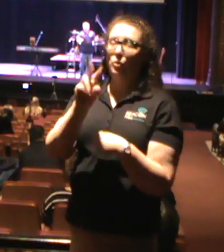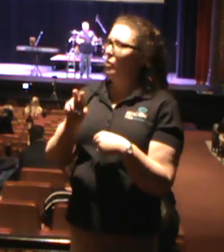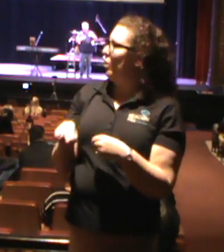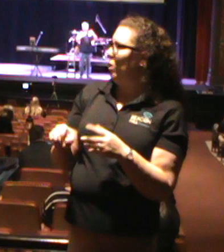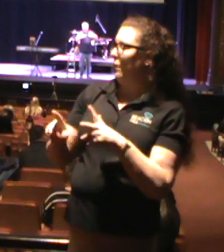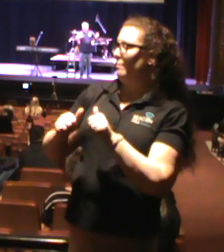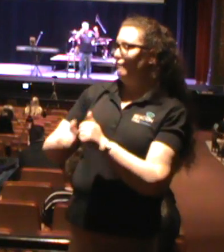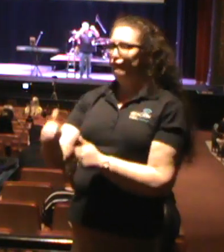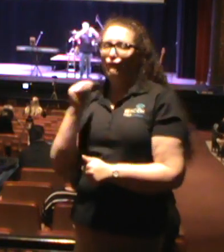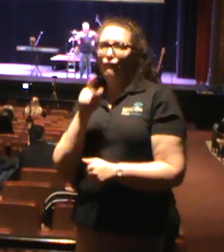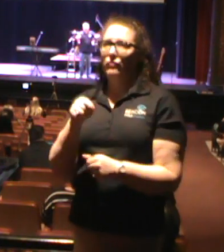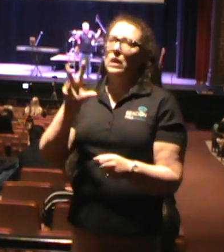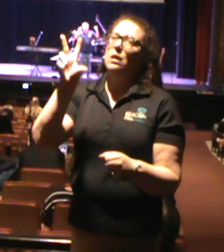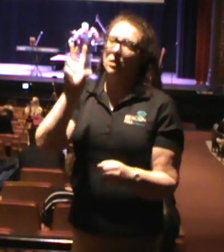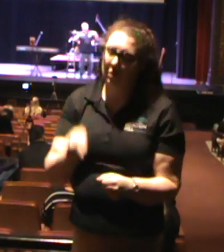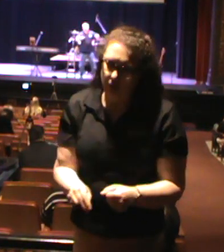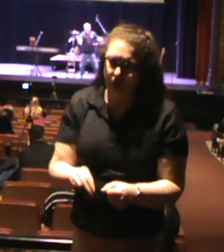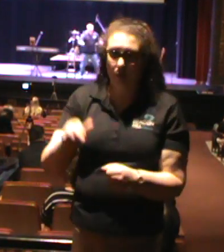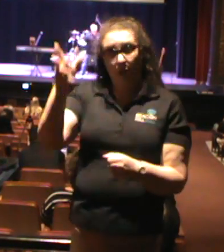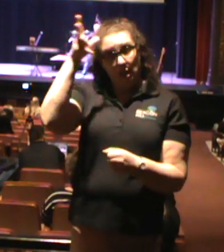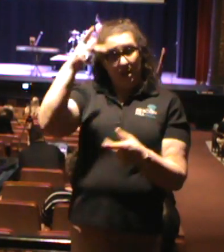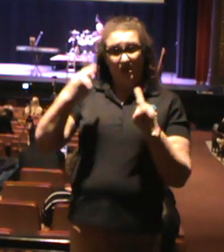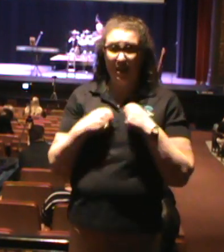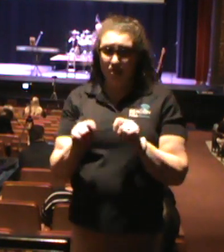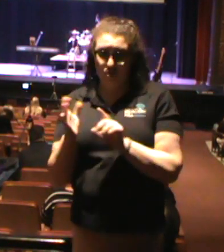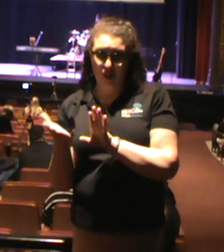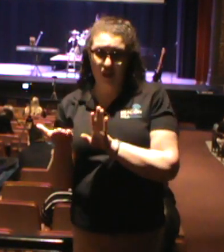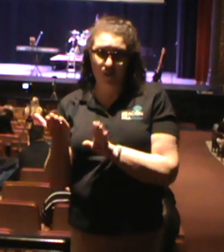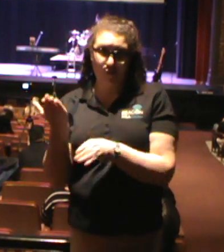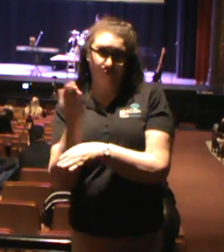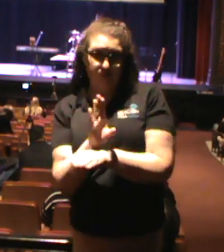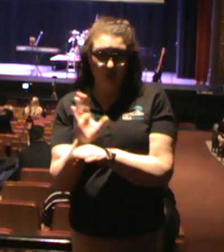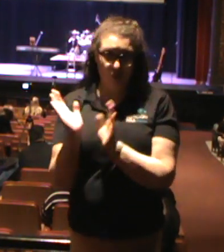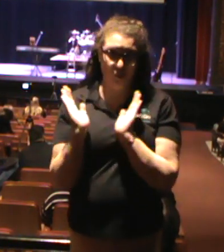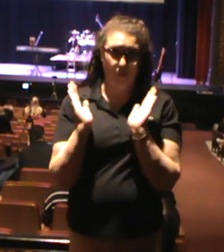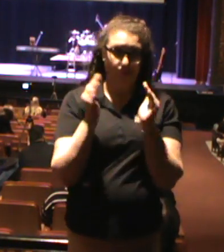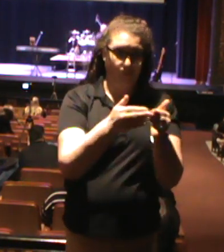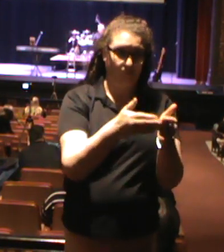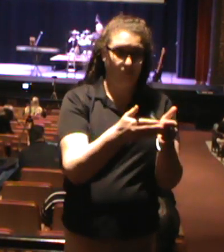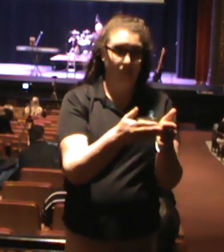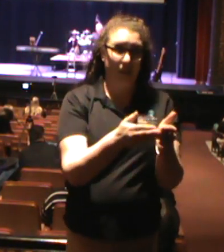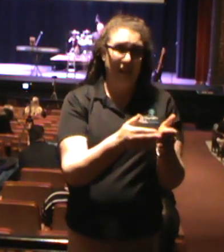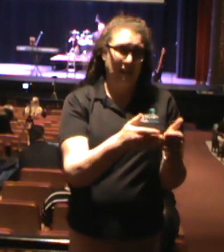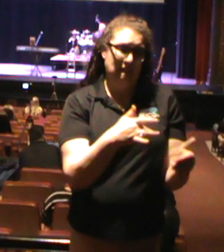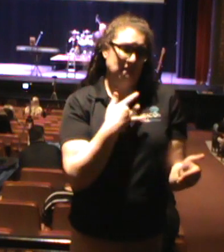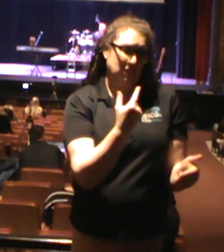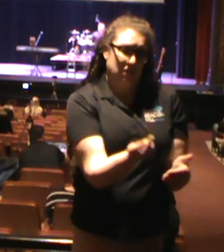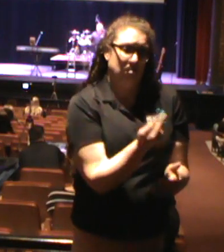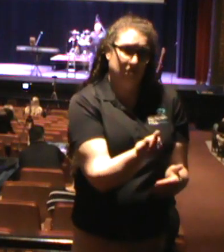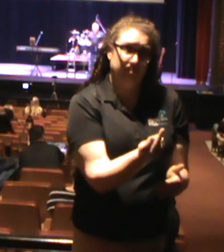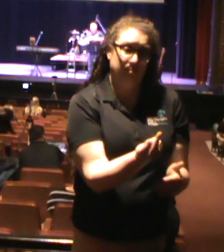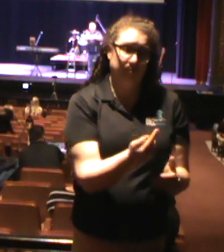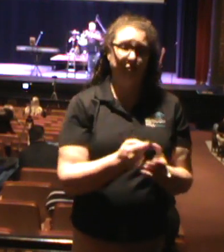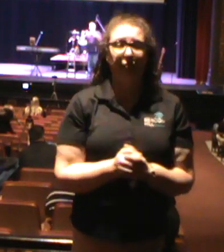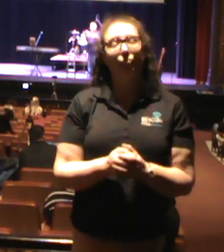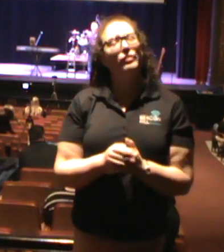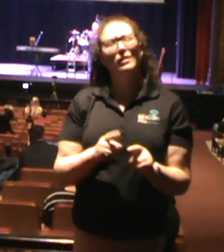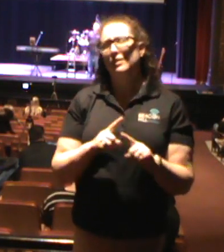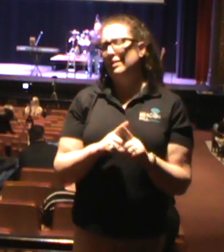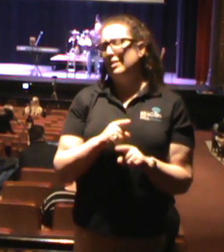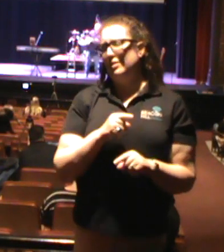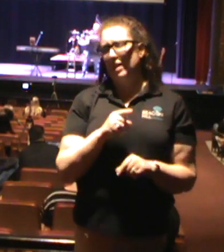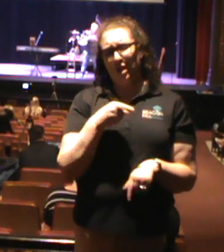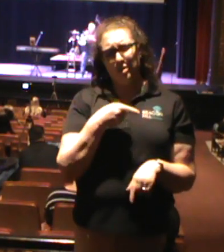The problem is that Satan tries to back you into a corner and makes you think that you're all alone, that you can do